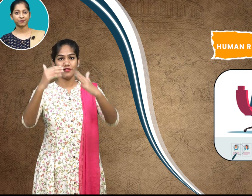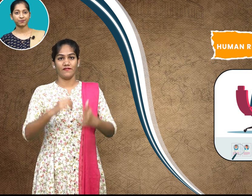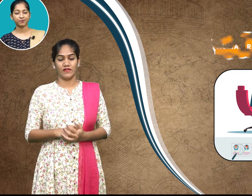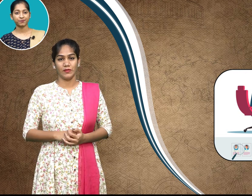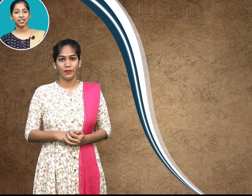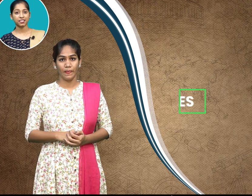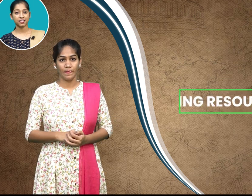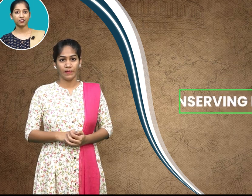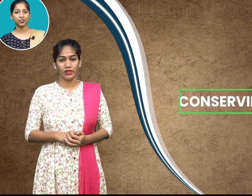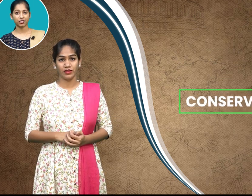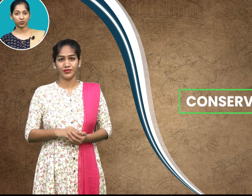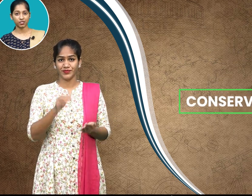conserving resources